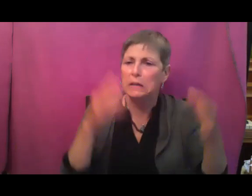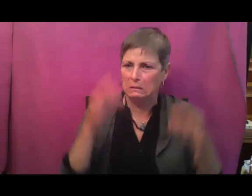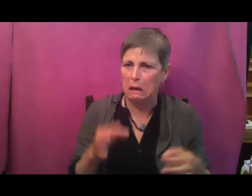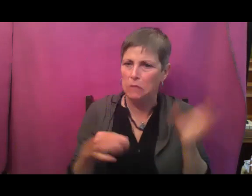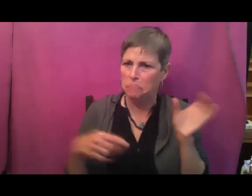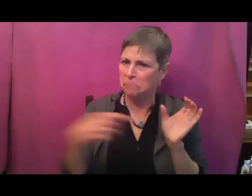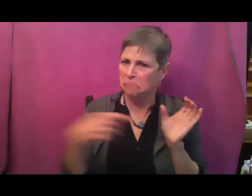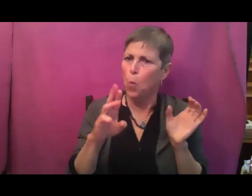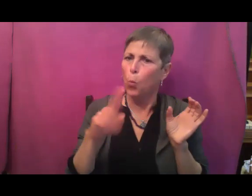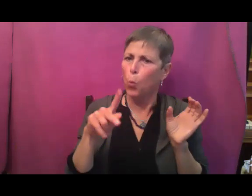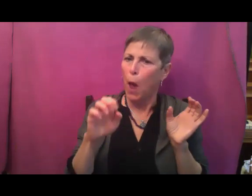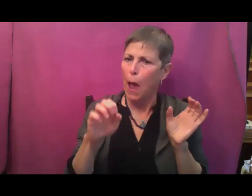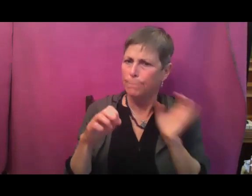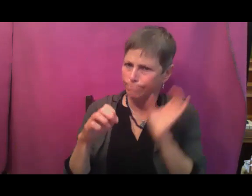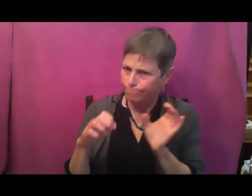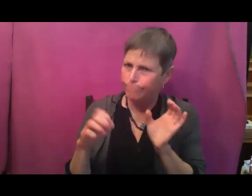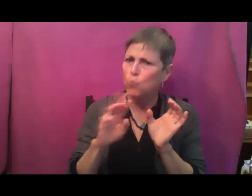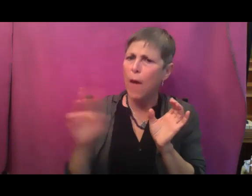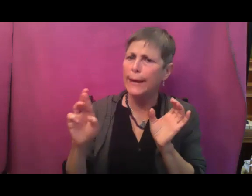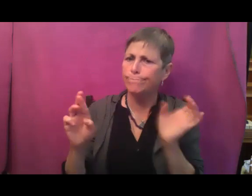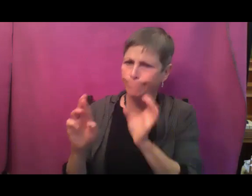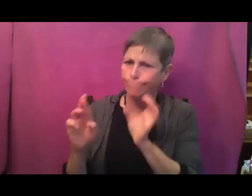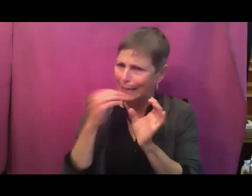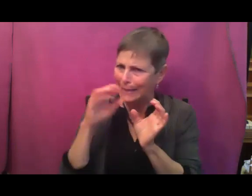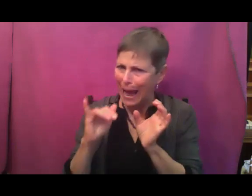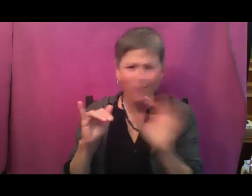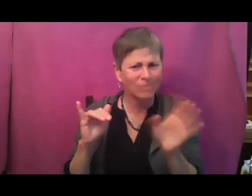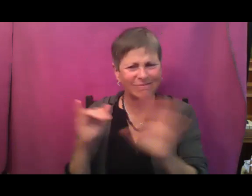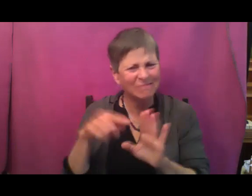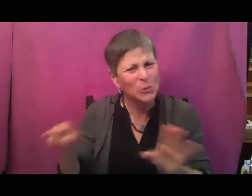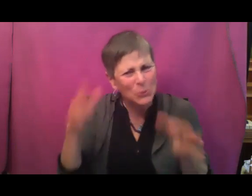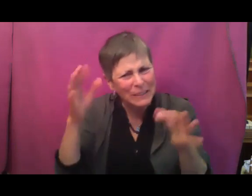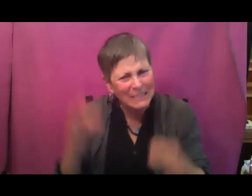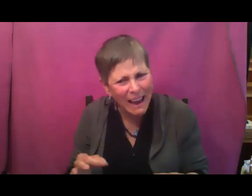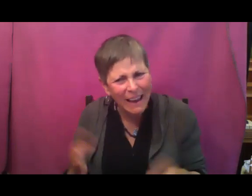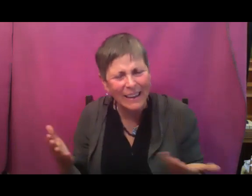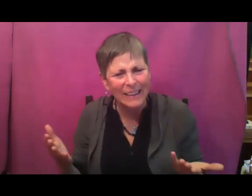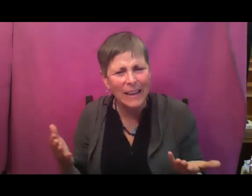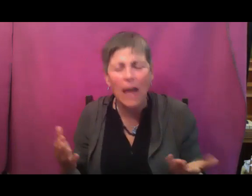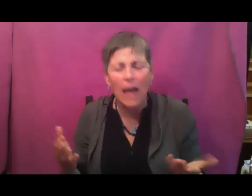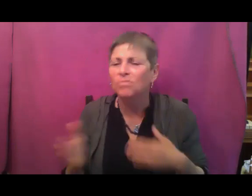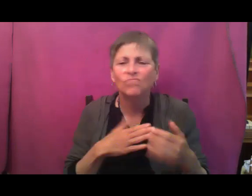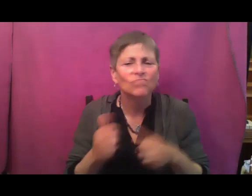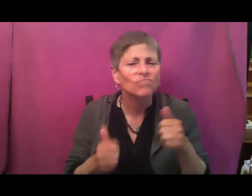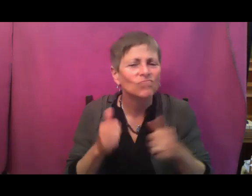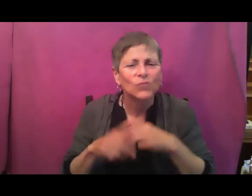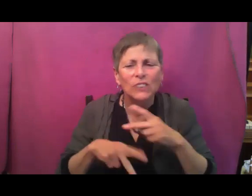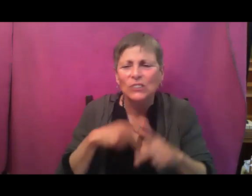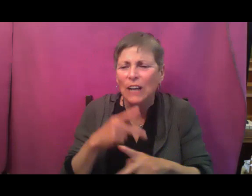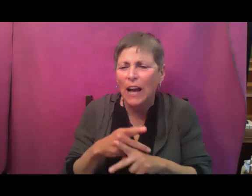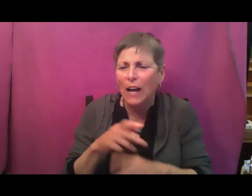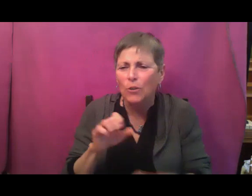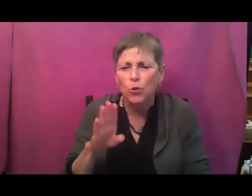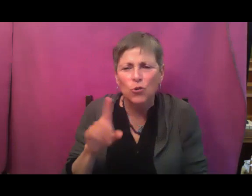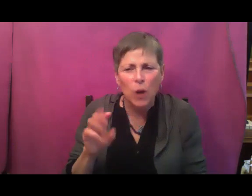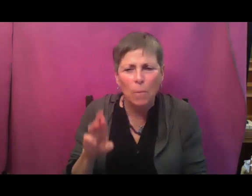be what you think is food. You get to try your cucumbers, whether they're picklers, slicers, gherkins, anything beyond, you get